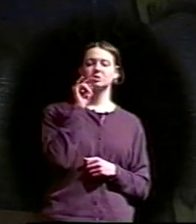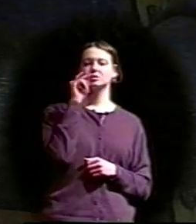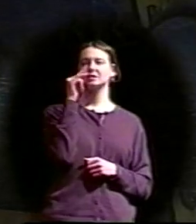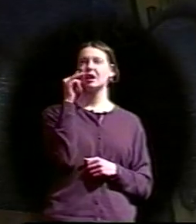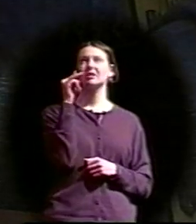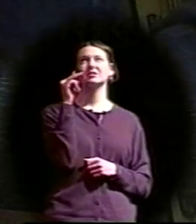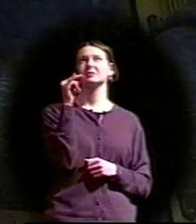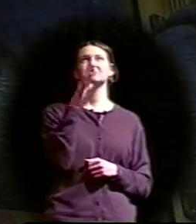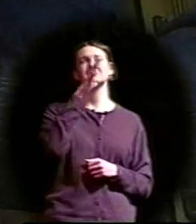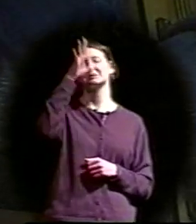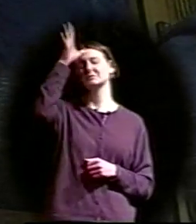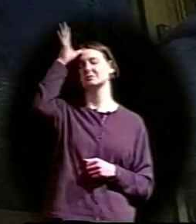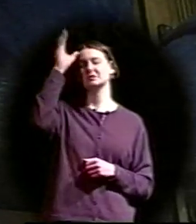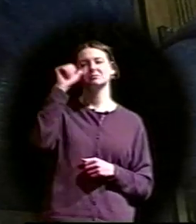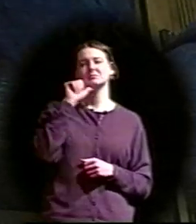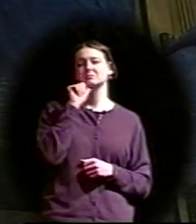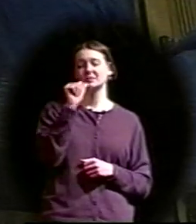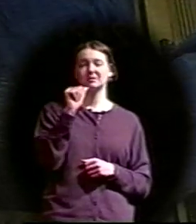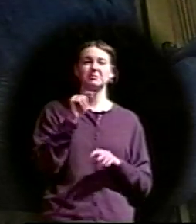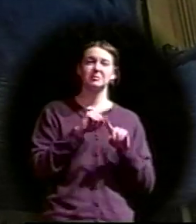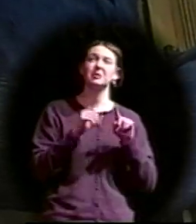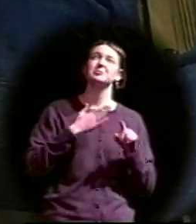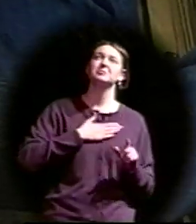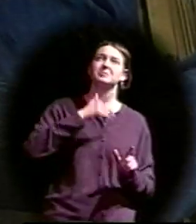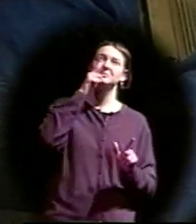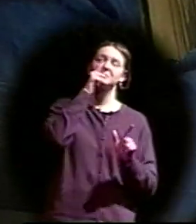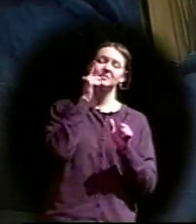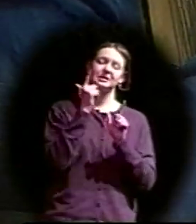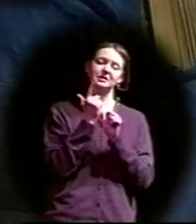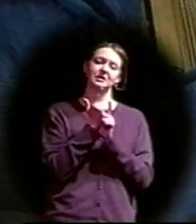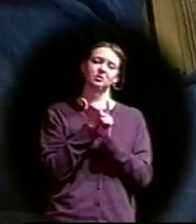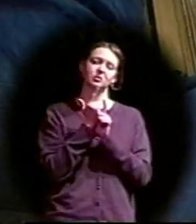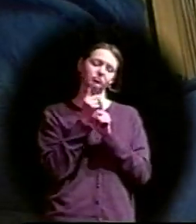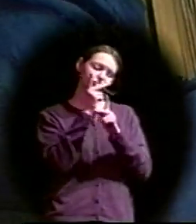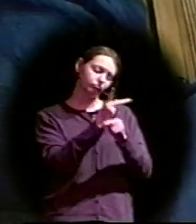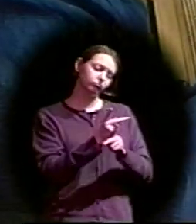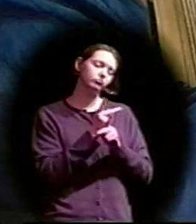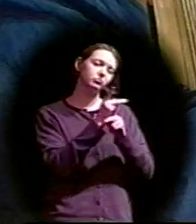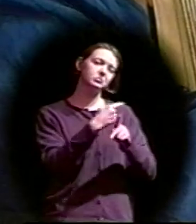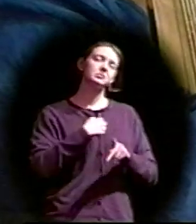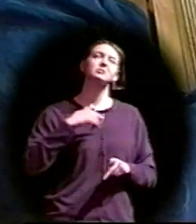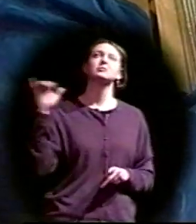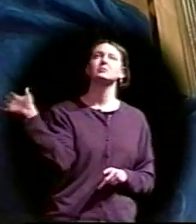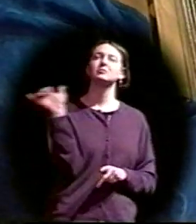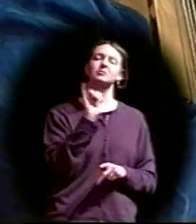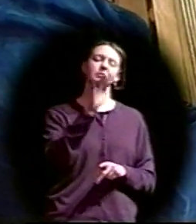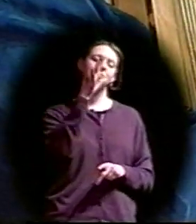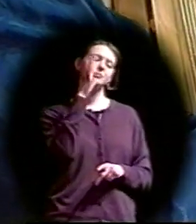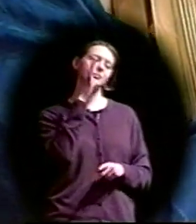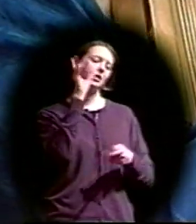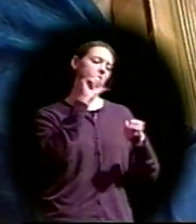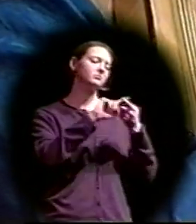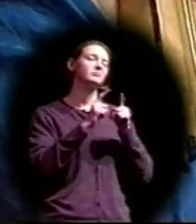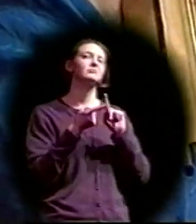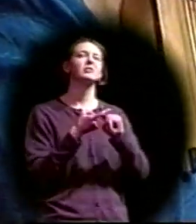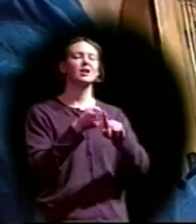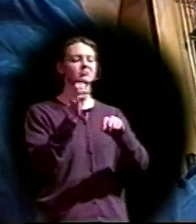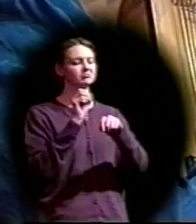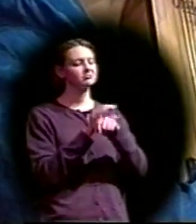she hath been my more than mother, friend and counselor and guide. Tis my dearest